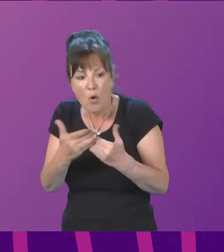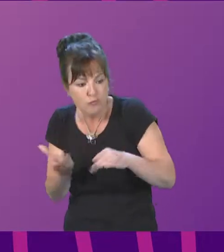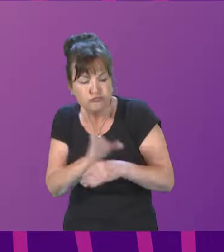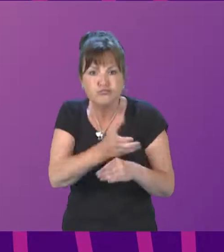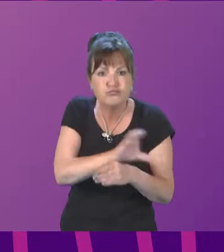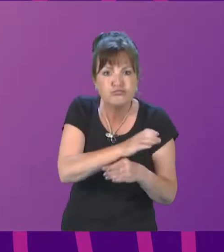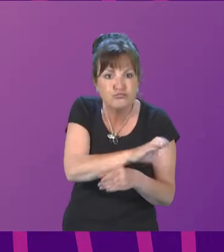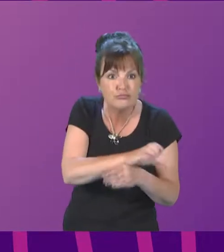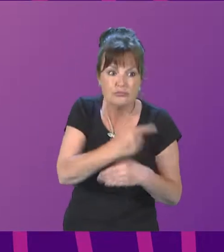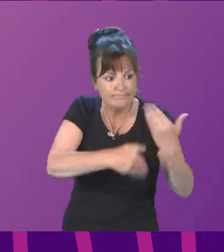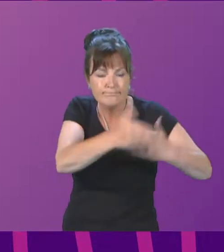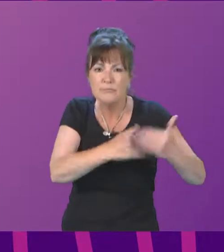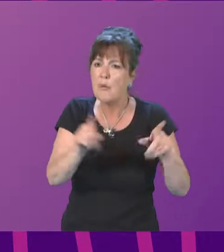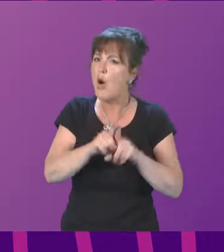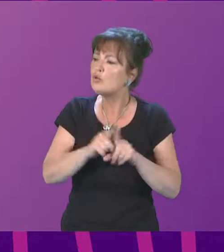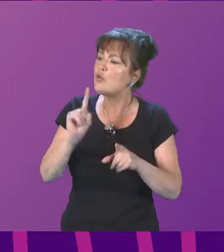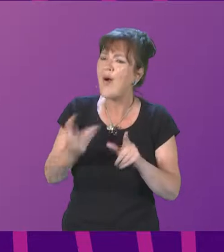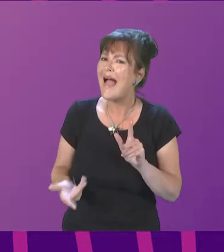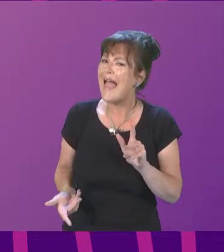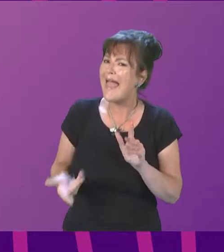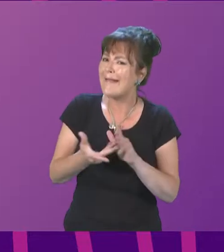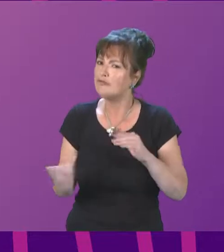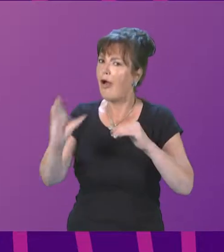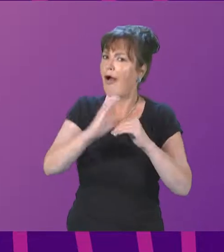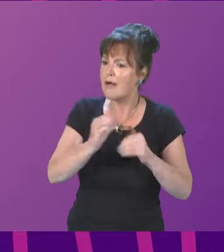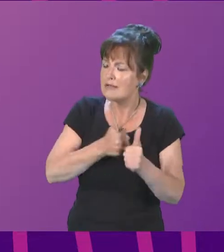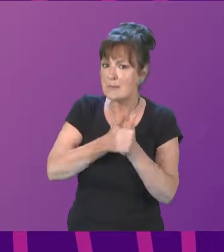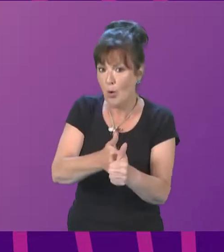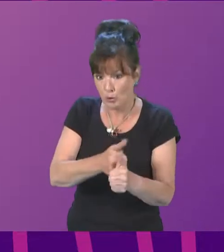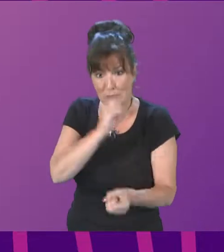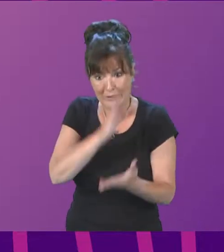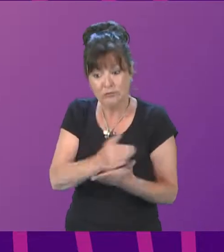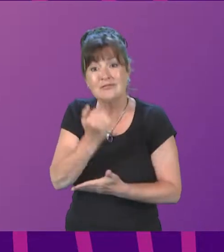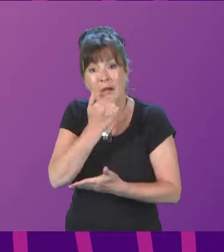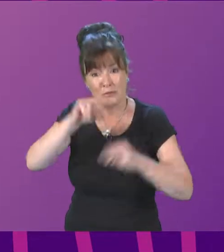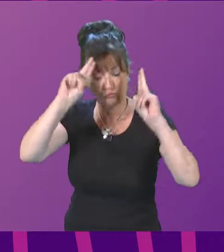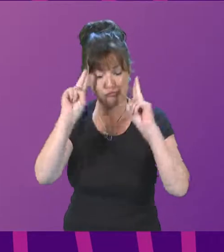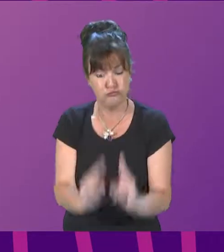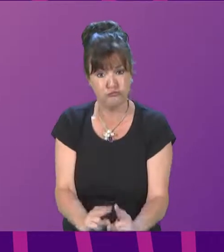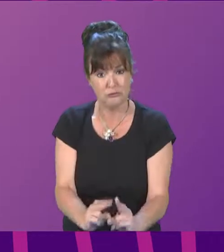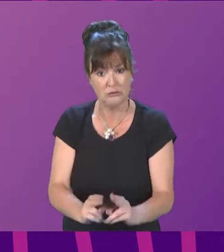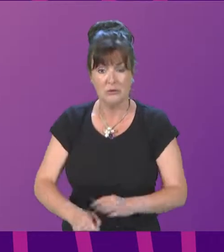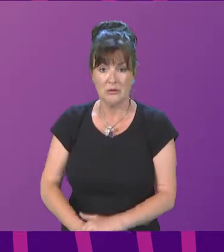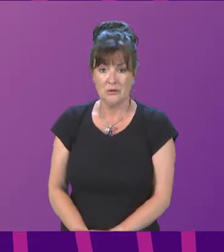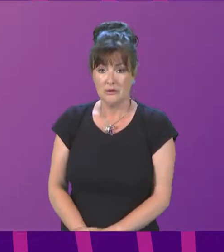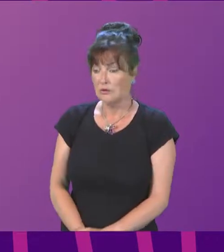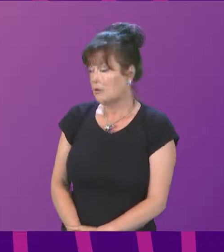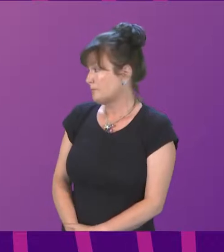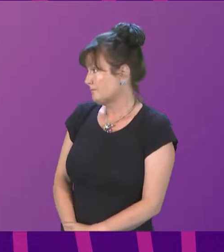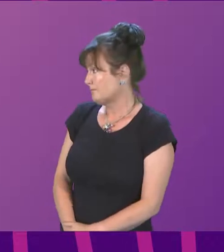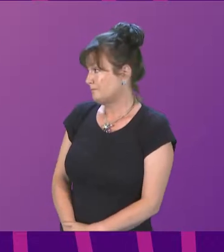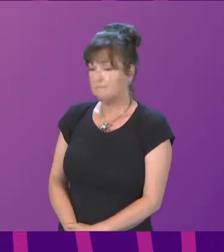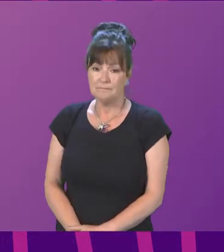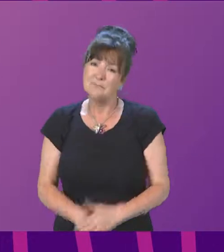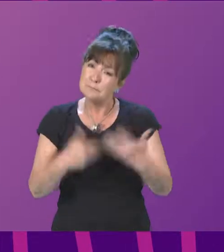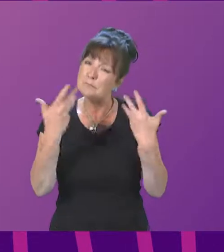committing to ensure that we see progress and we start to see these figures come down significantly? Minister. As I intimated in